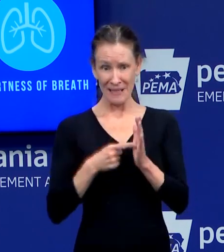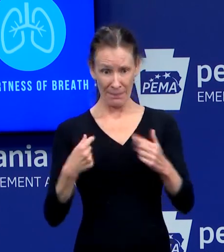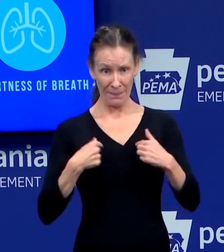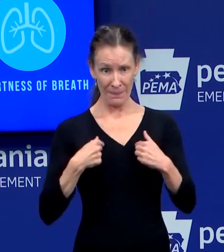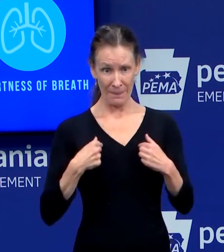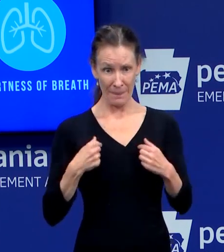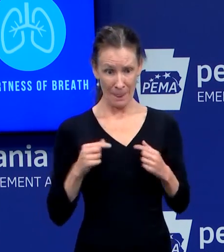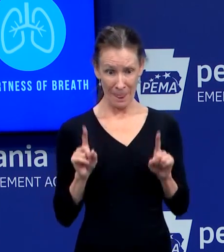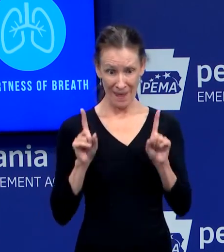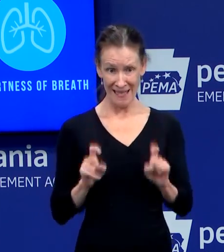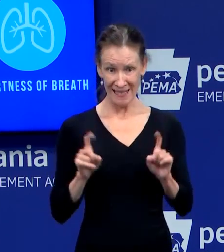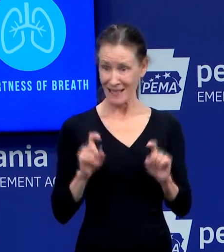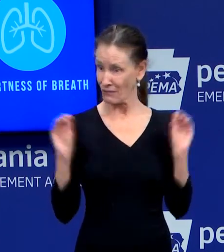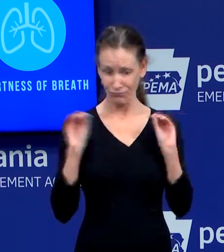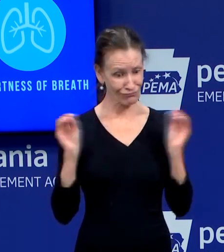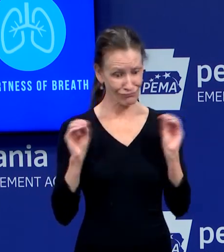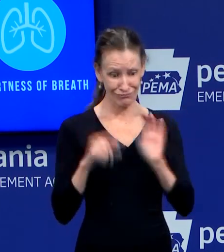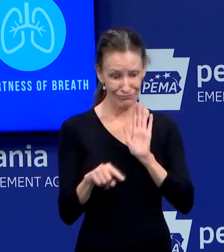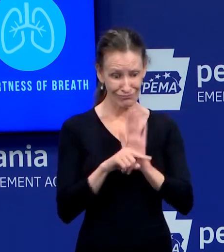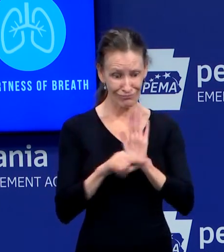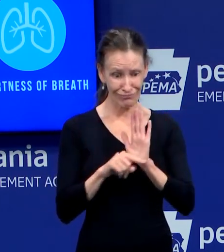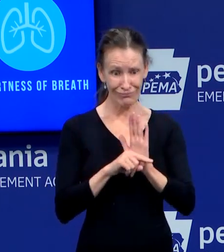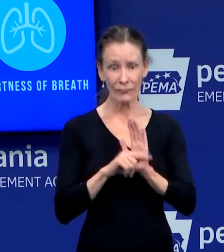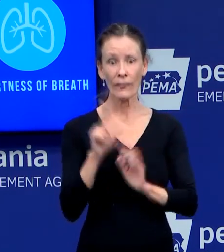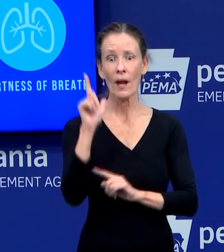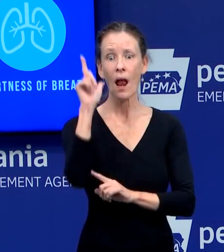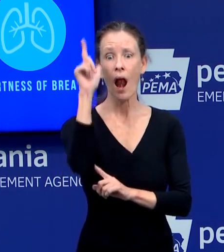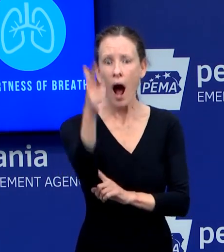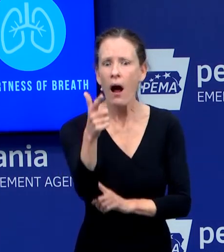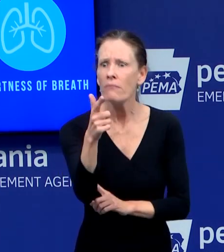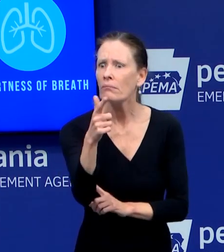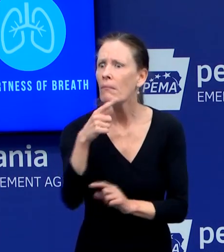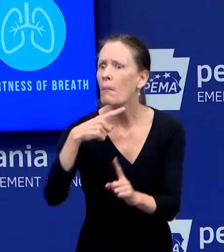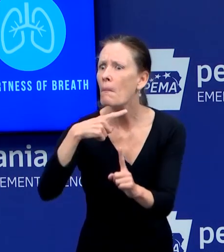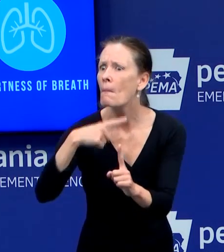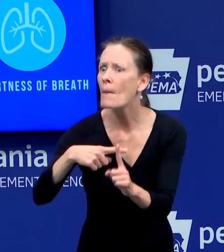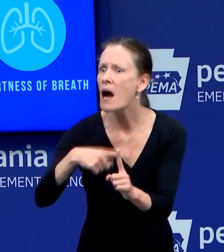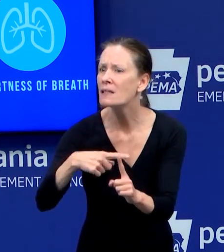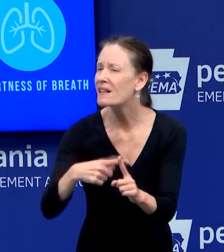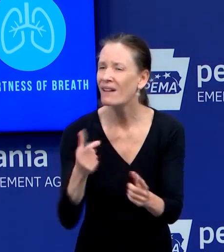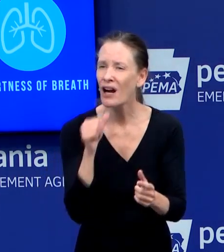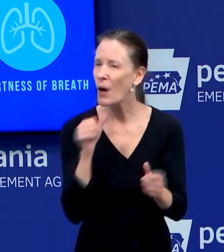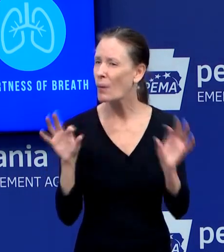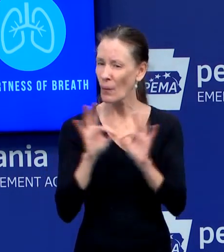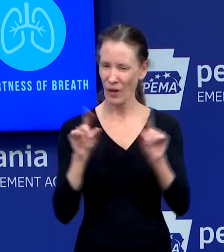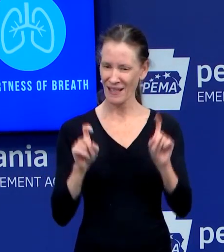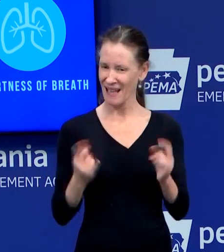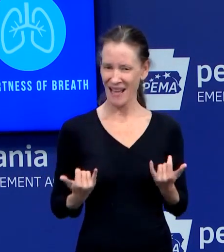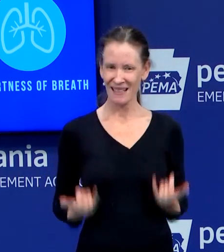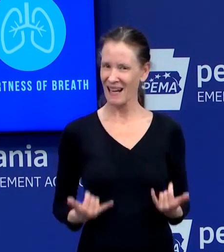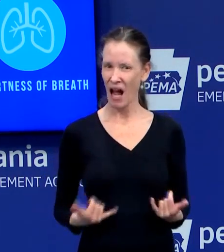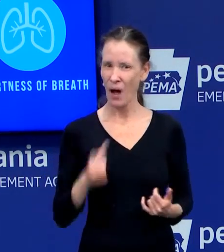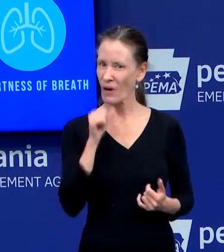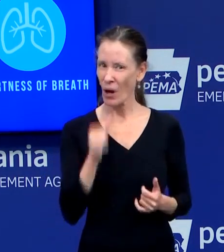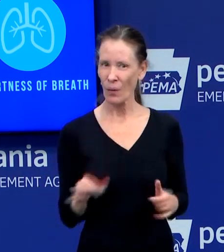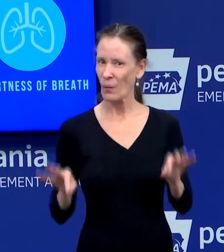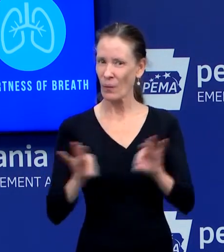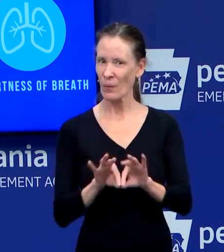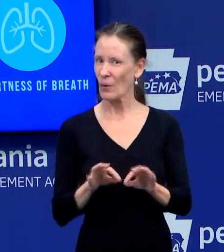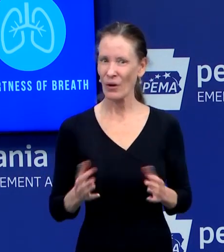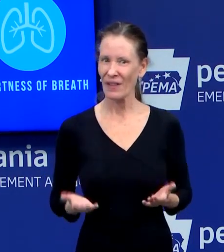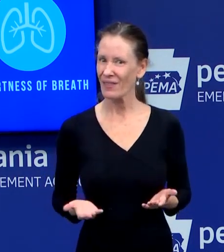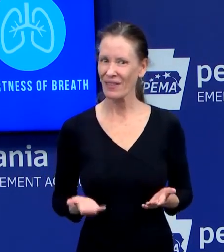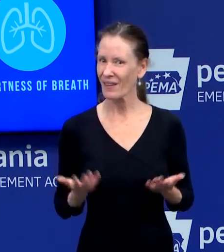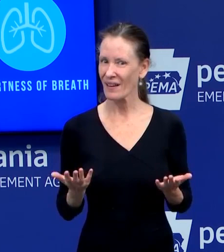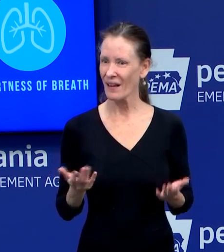later. But what you're saying is that the physicians who send someone to a private lab are not bound by the same criteria? No.